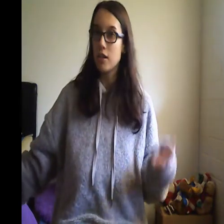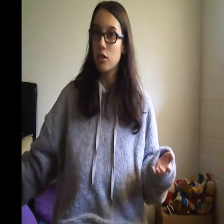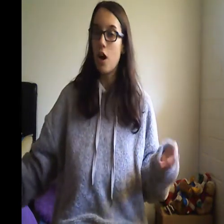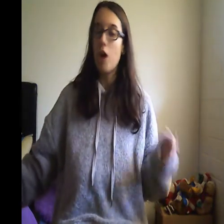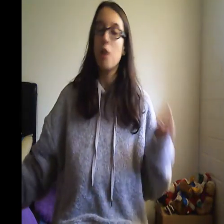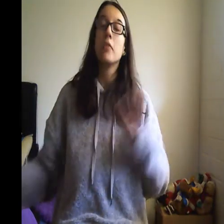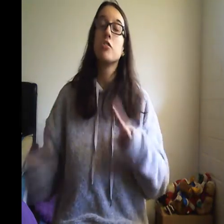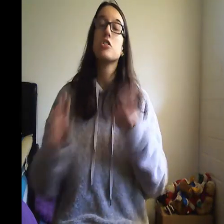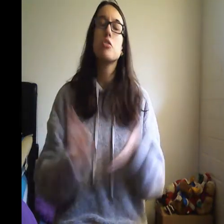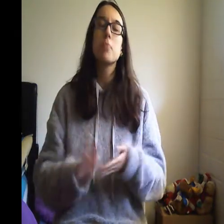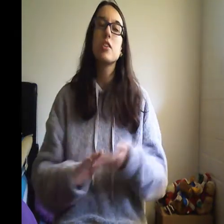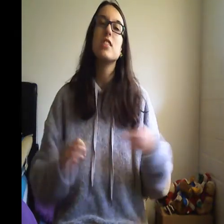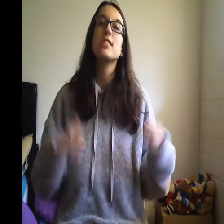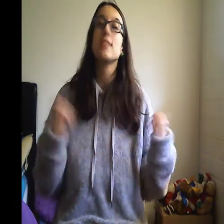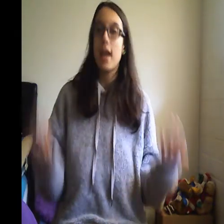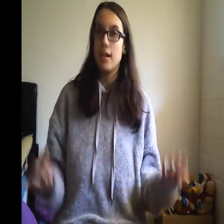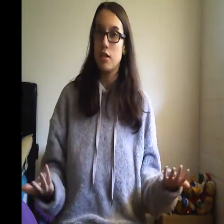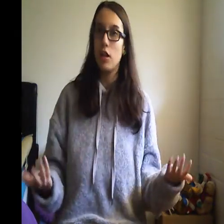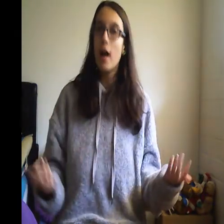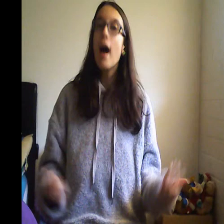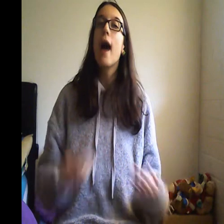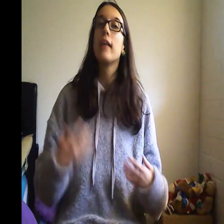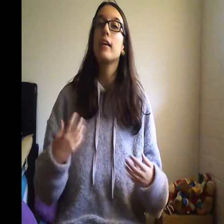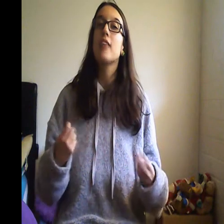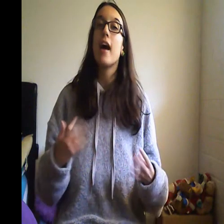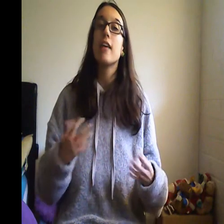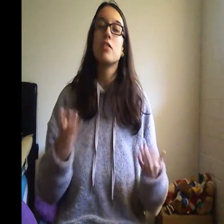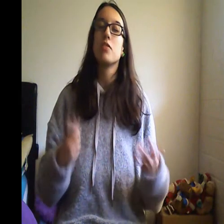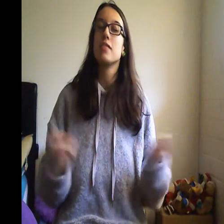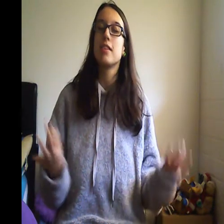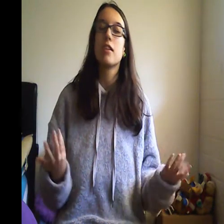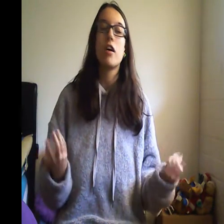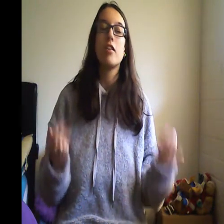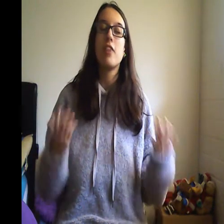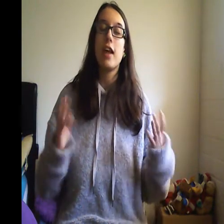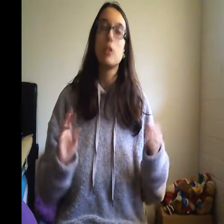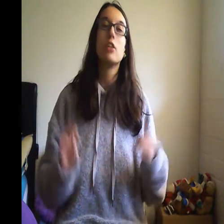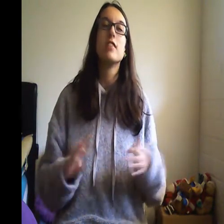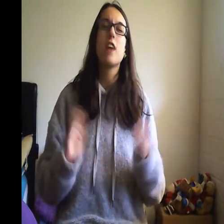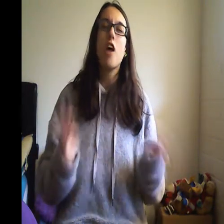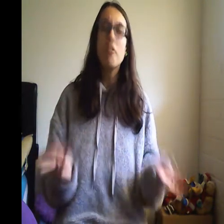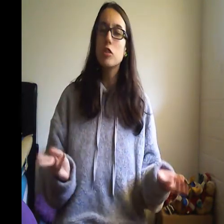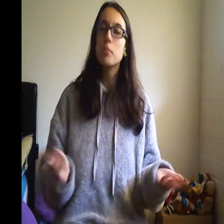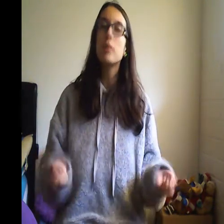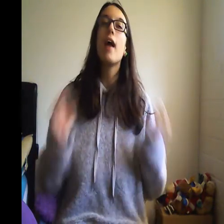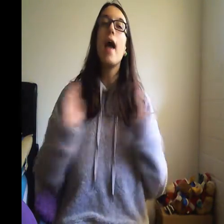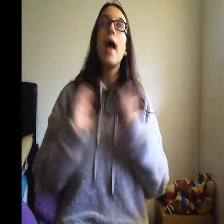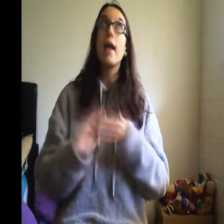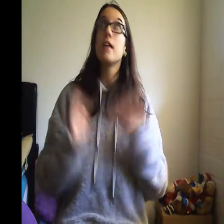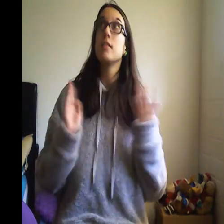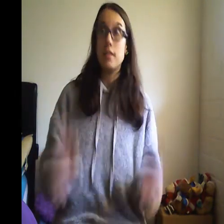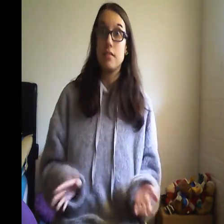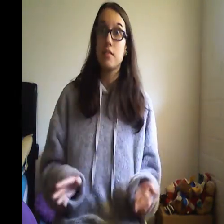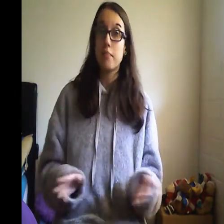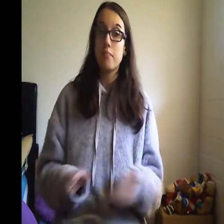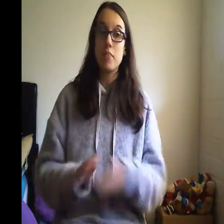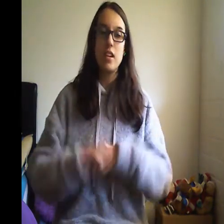about this toothbrush is the handle i like that you know they say the handle is comfortable and it is it is